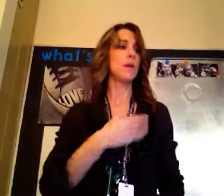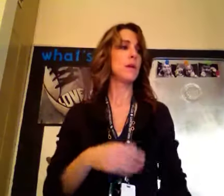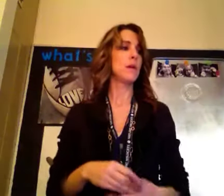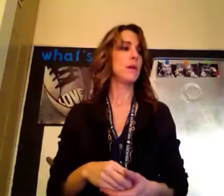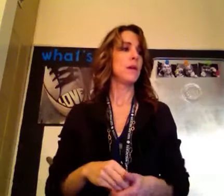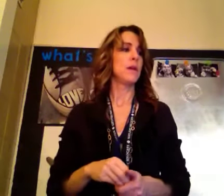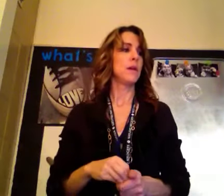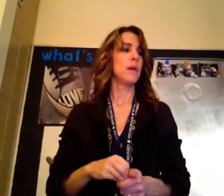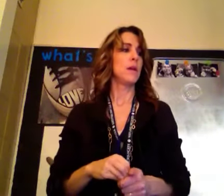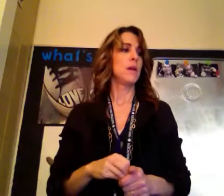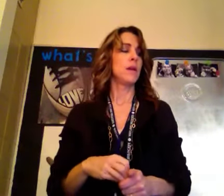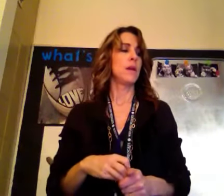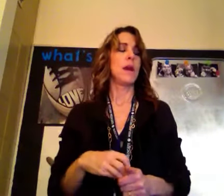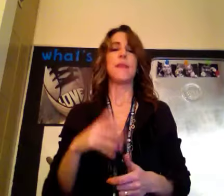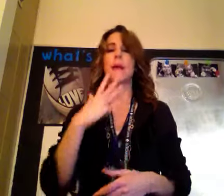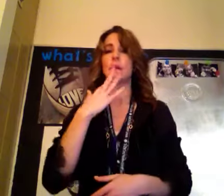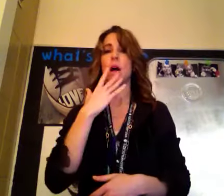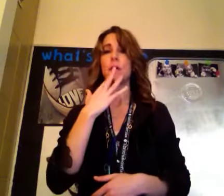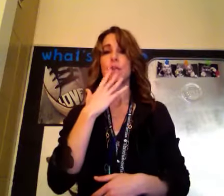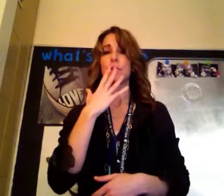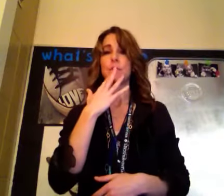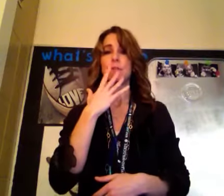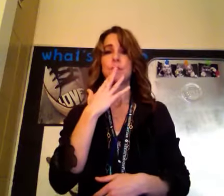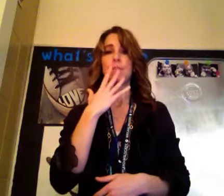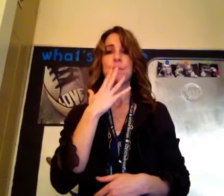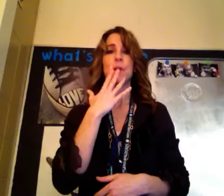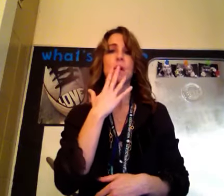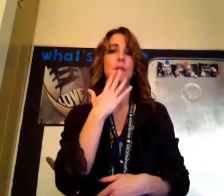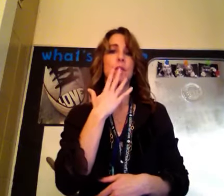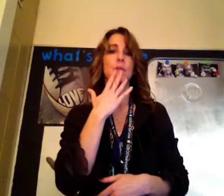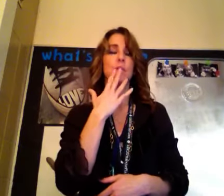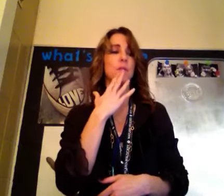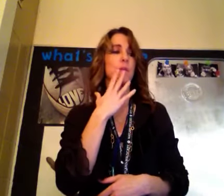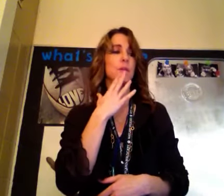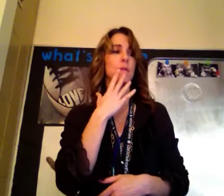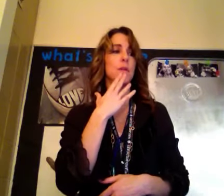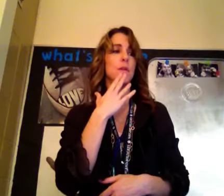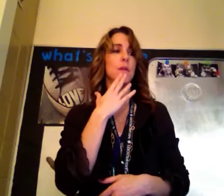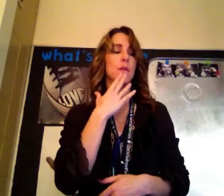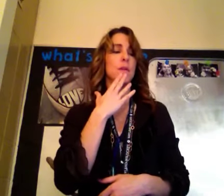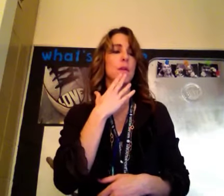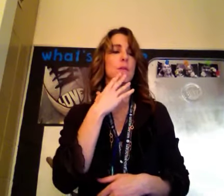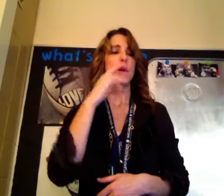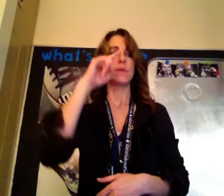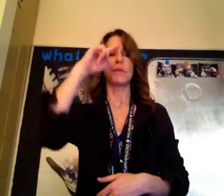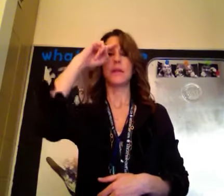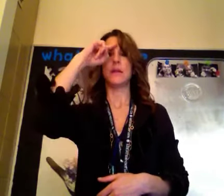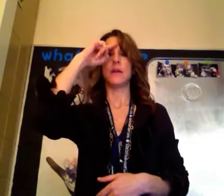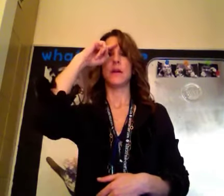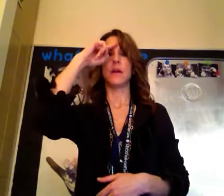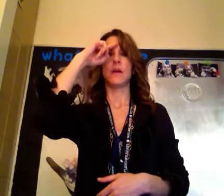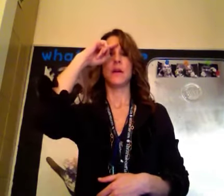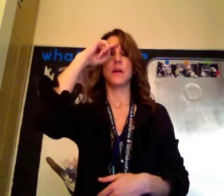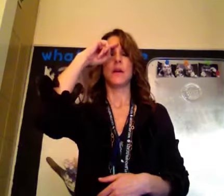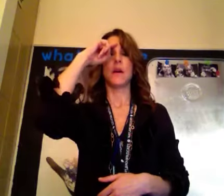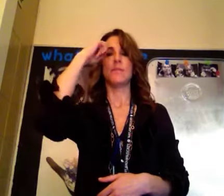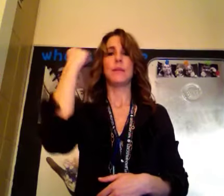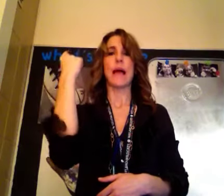and then colors, color. We also did black,